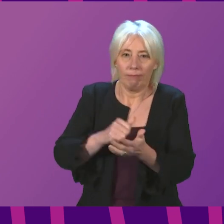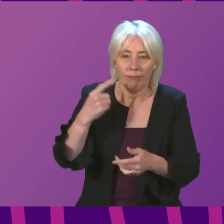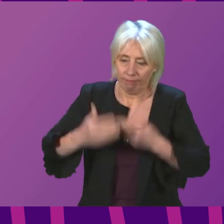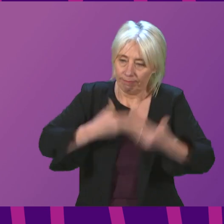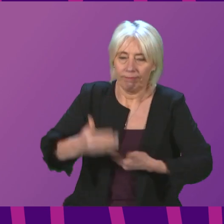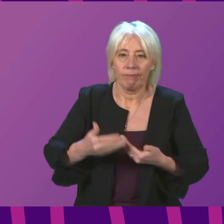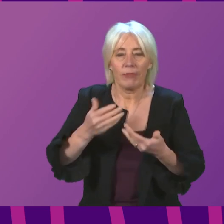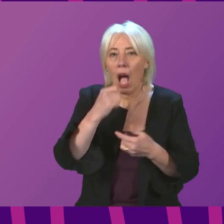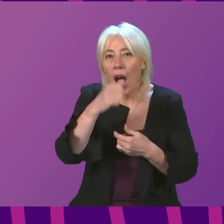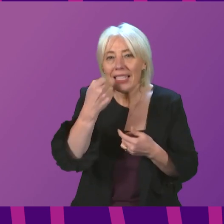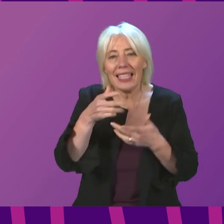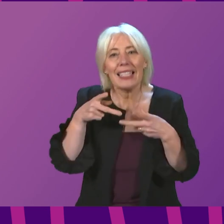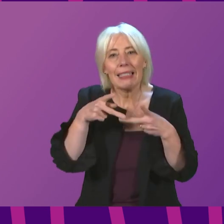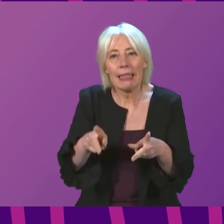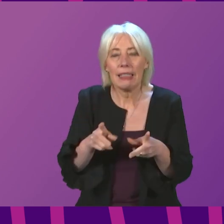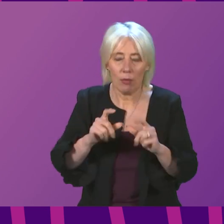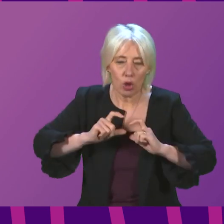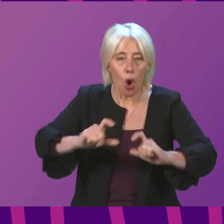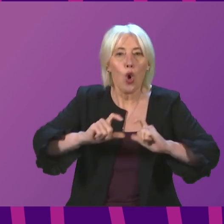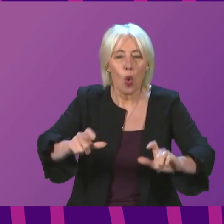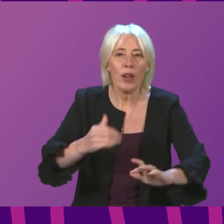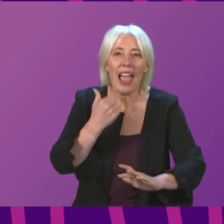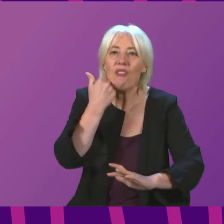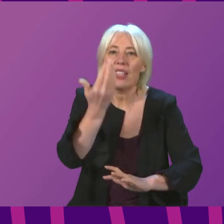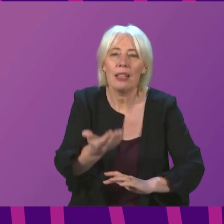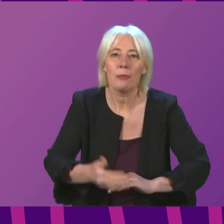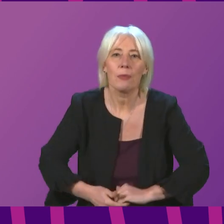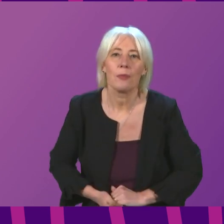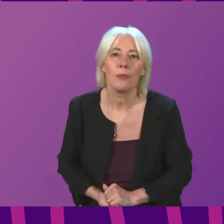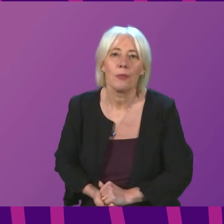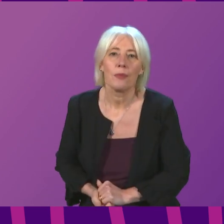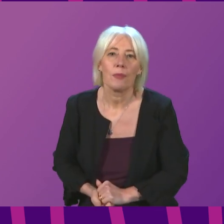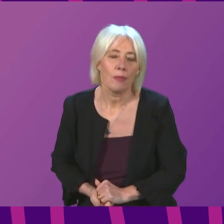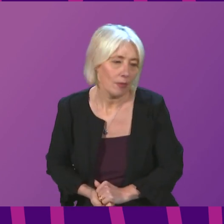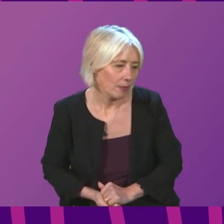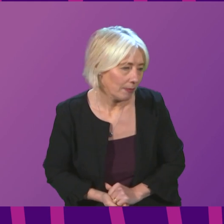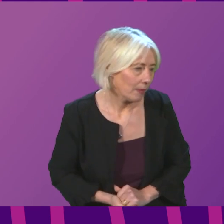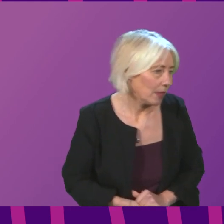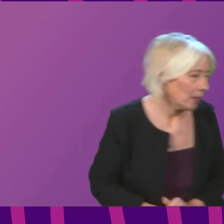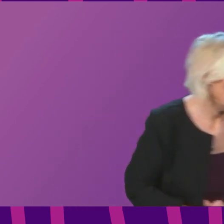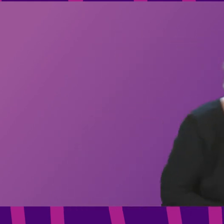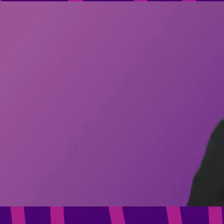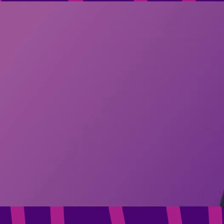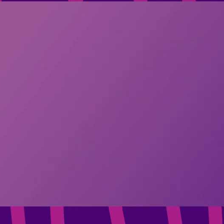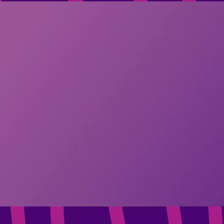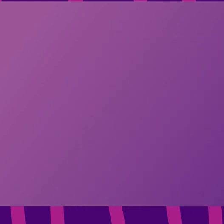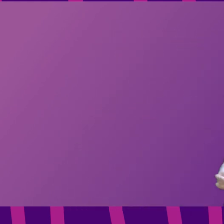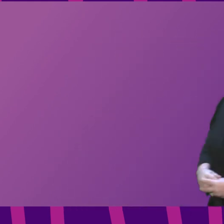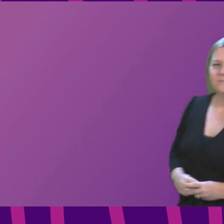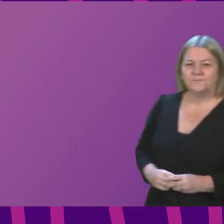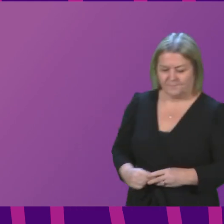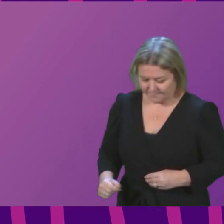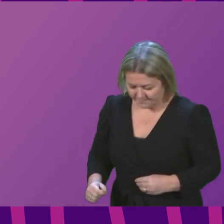testing system is work that is ongoing on a daily basis. Stephanie Callaghan to be followed by Martin Whitfield.